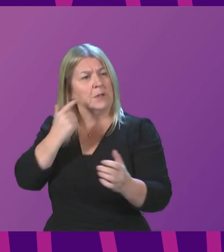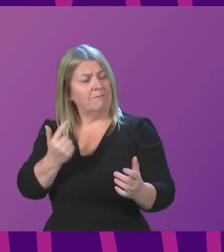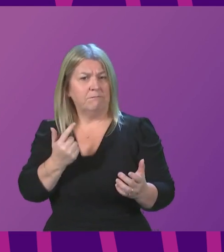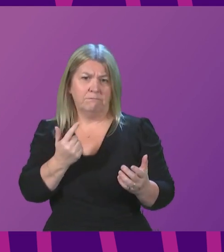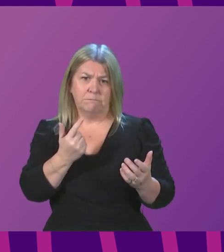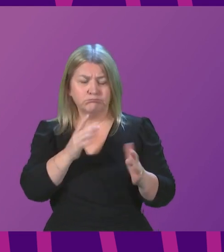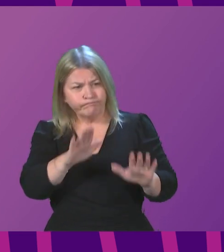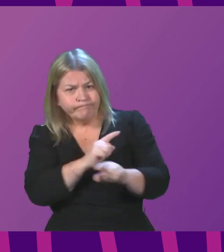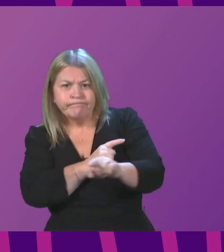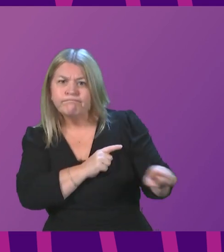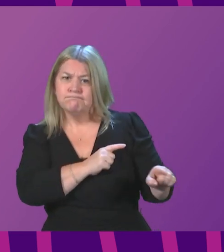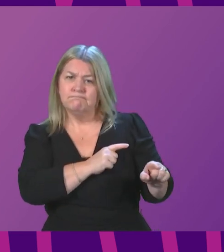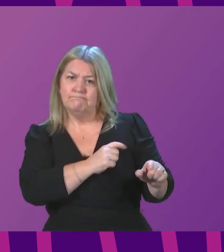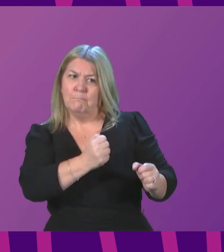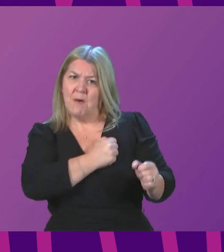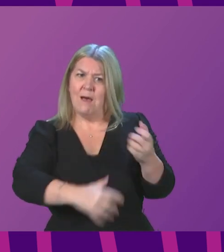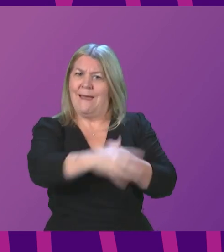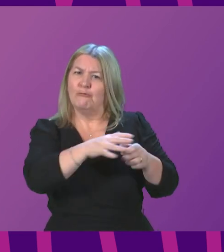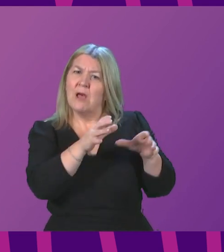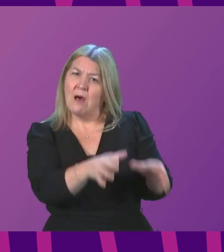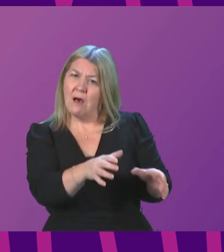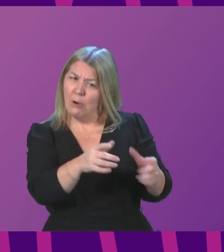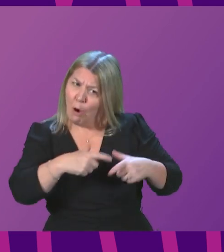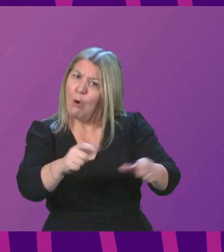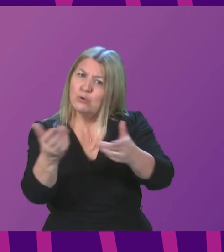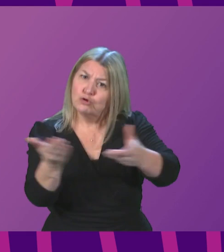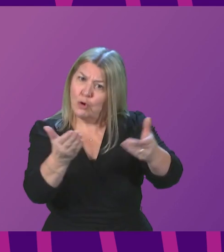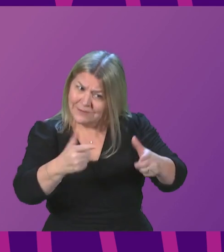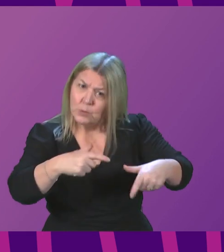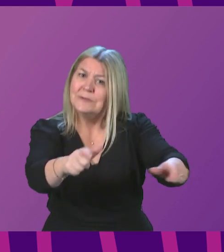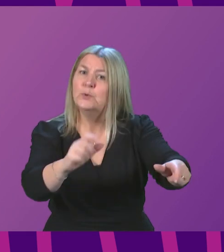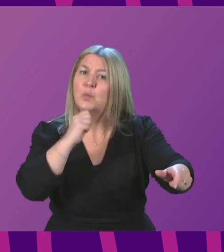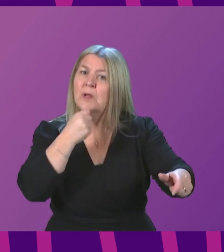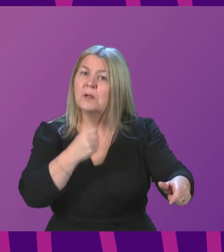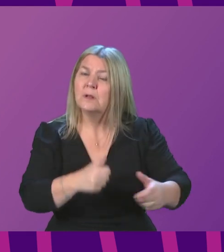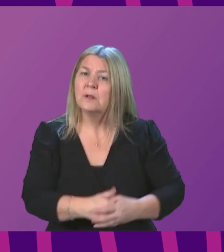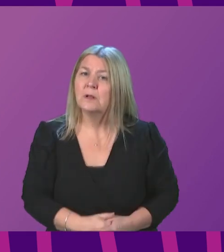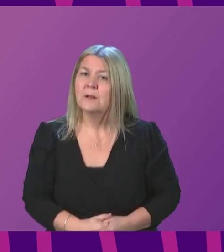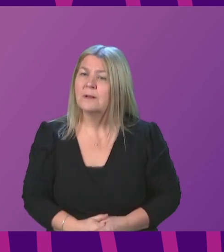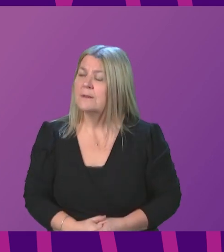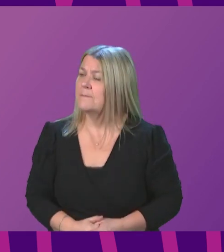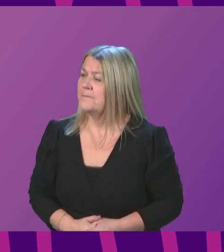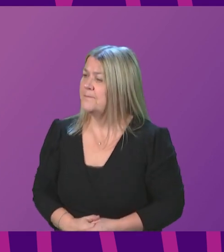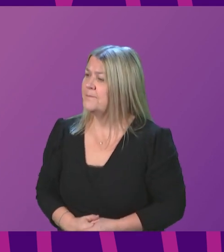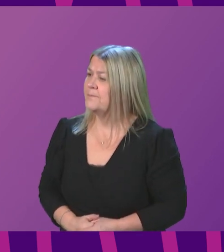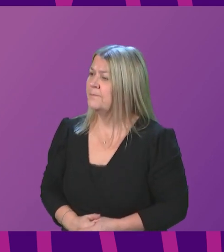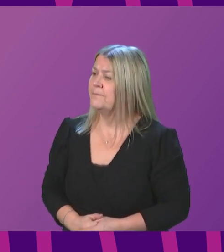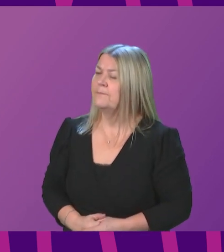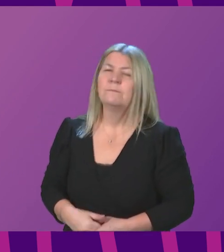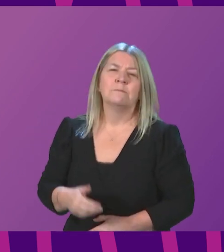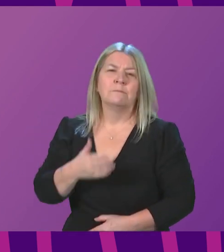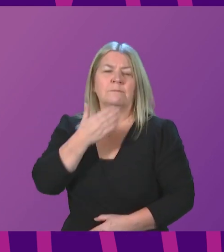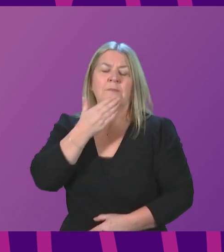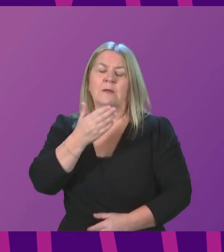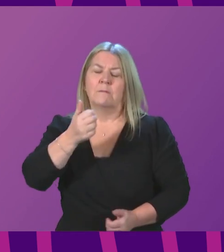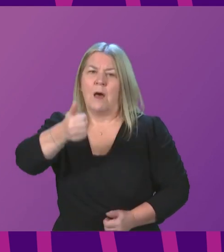constituents about the ongoing service in Tayside? First Minister. Firstly, I am obviously aware of the concerns that have been